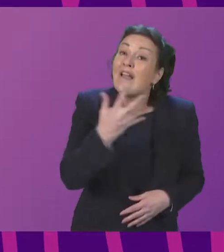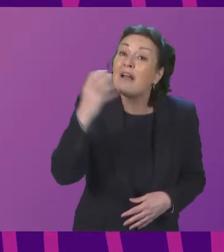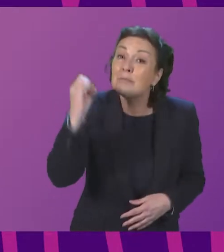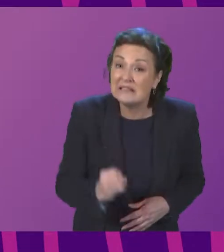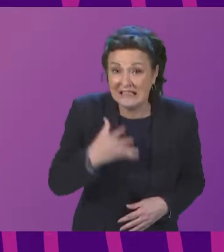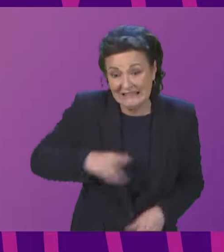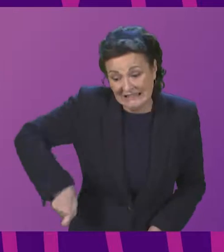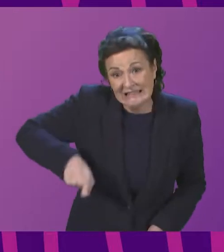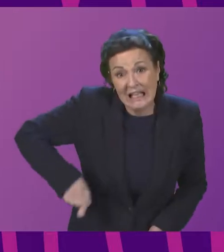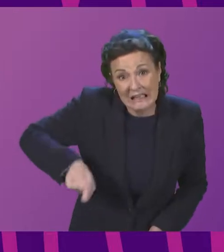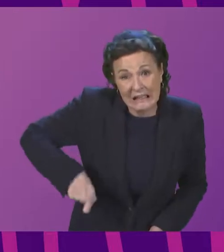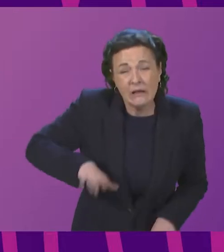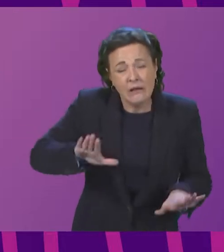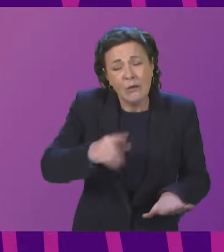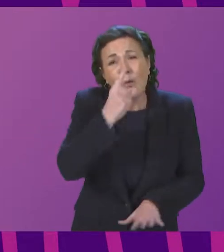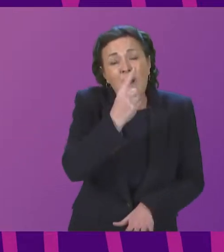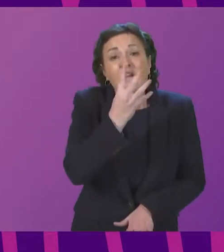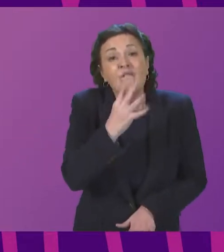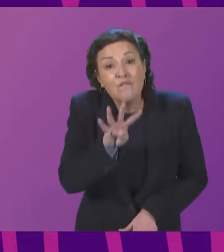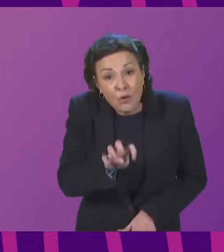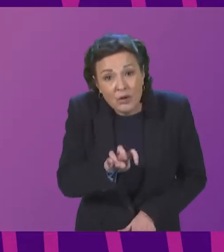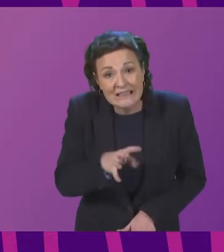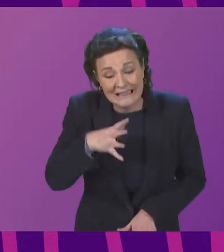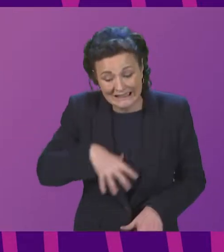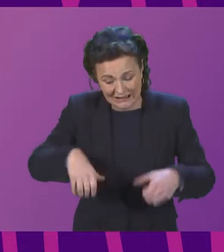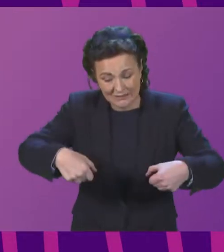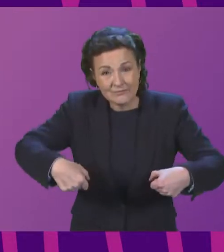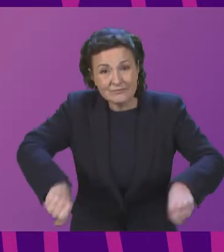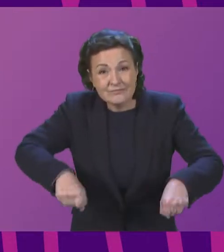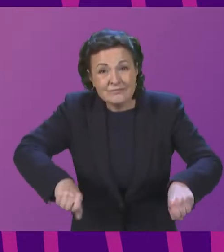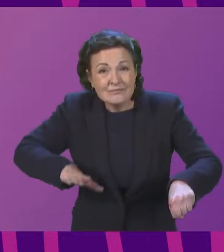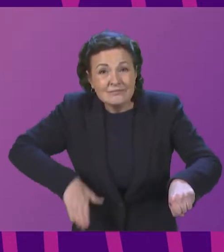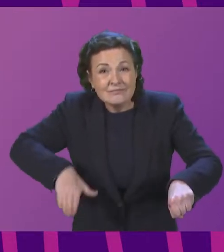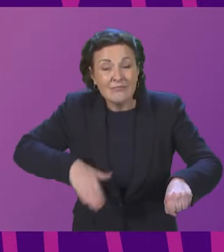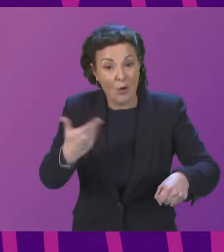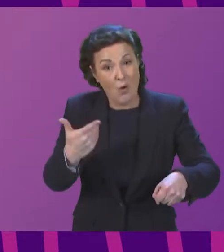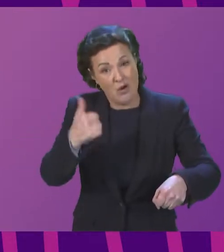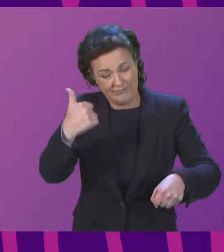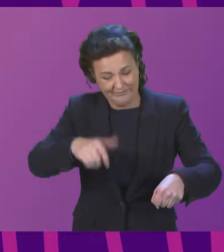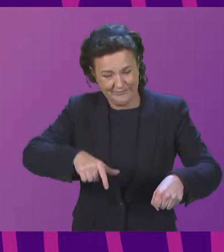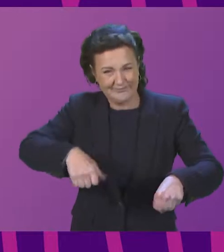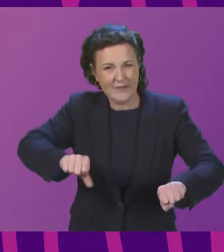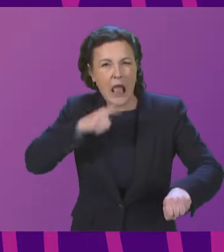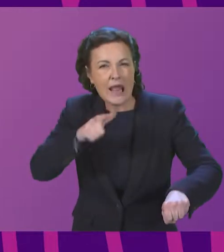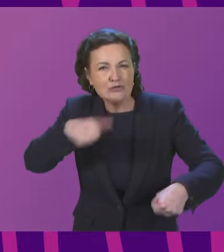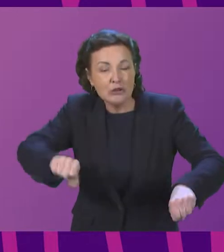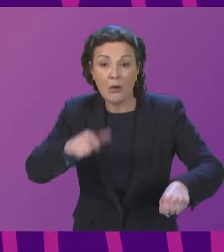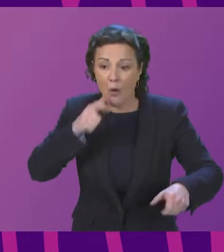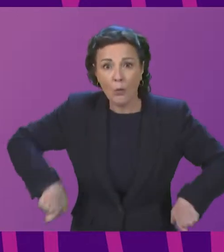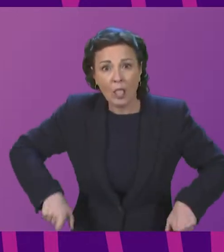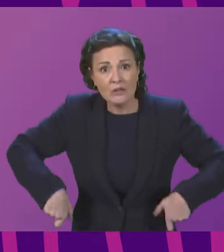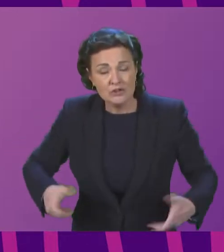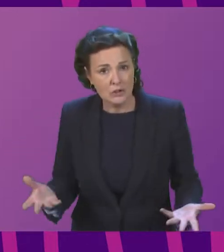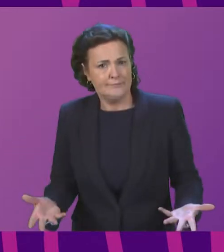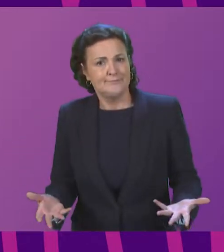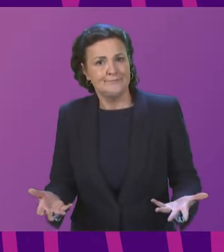and one in 14 who now need a mobility scooter or wheelchair. In their submissions the petitioners welcome the information